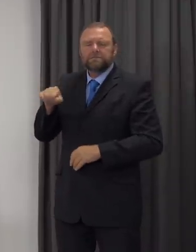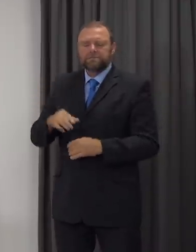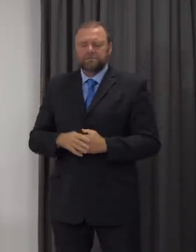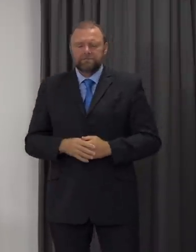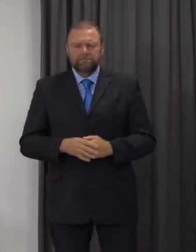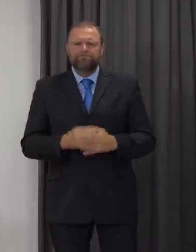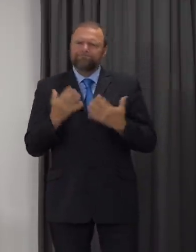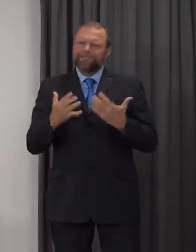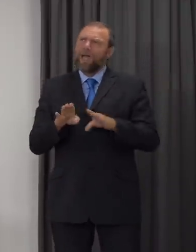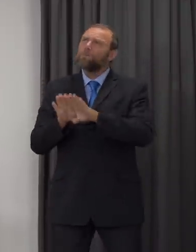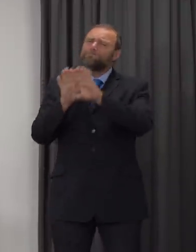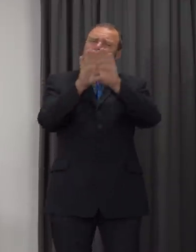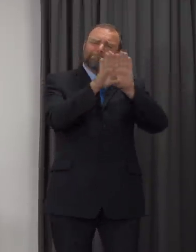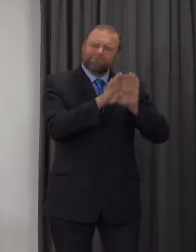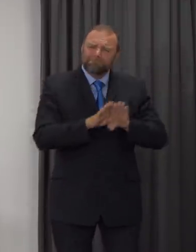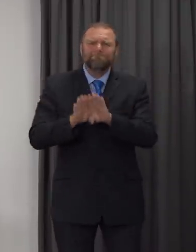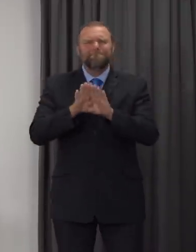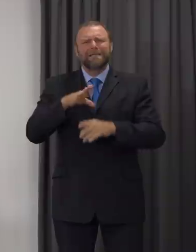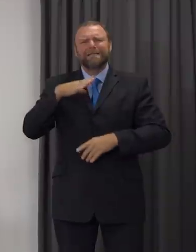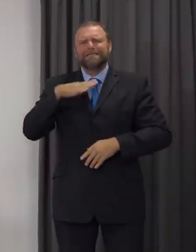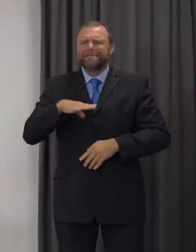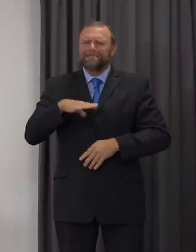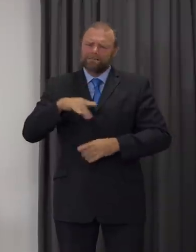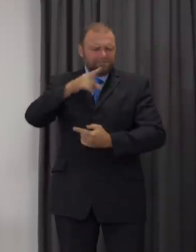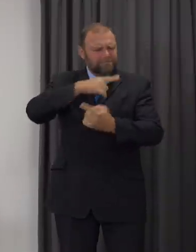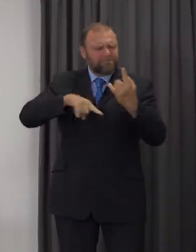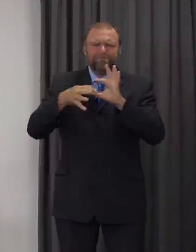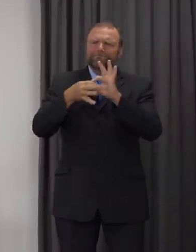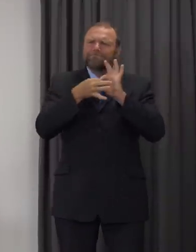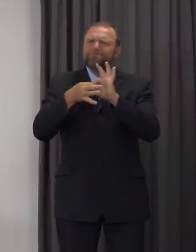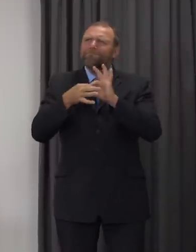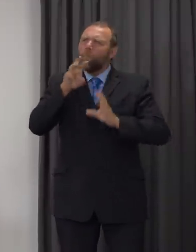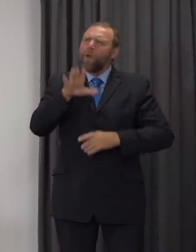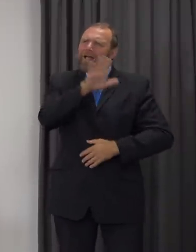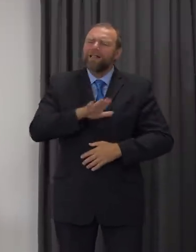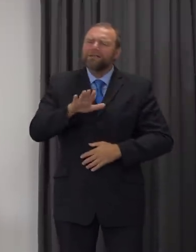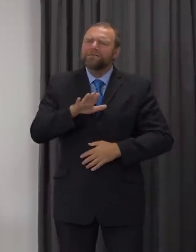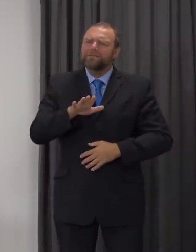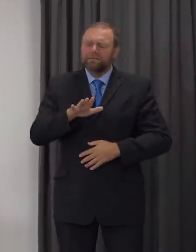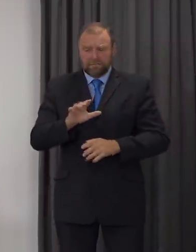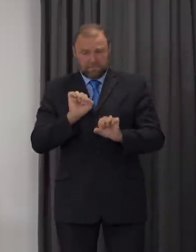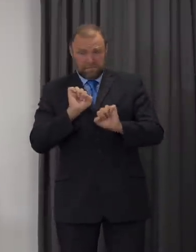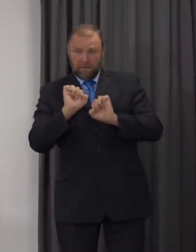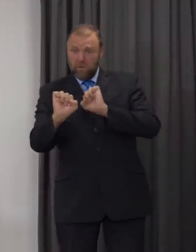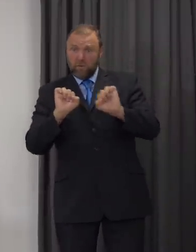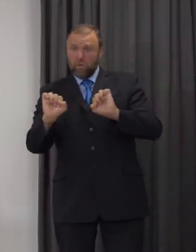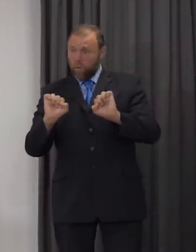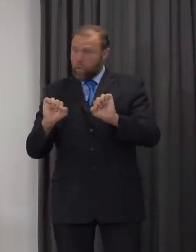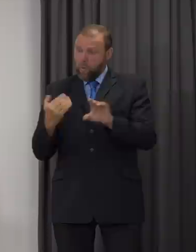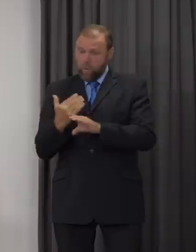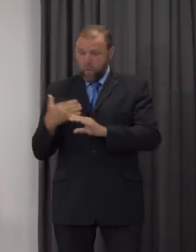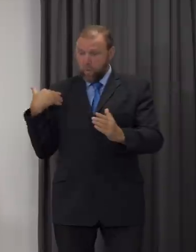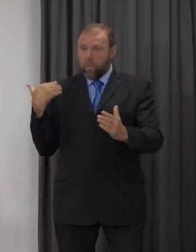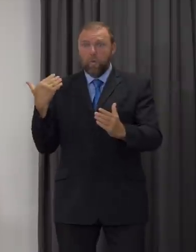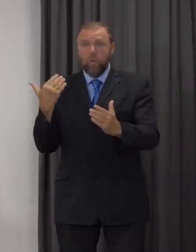to make that difference again across the whole of Wales. It is your efforts that have helped us to get through the first